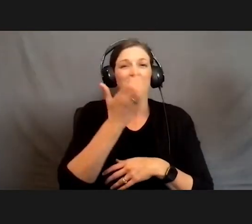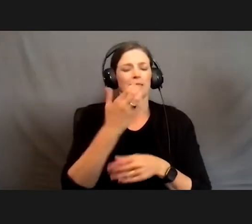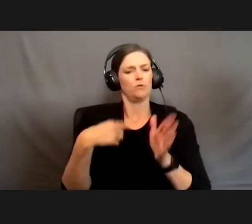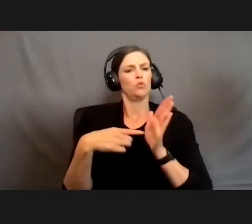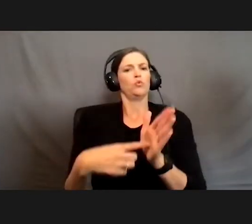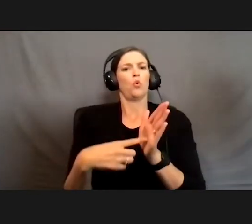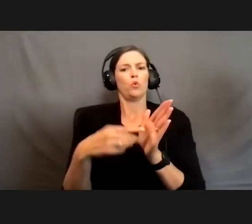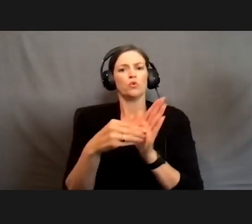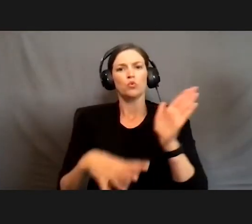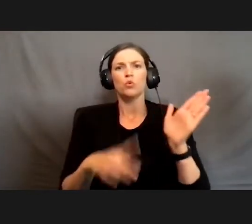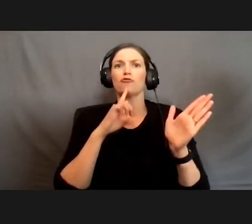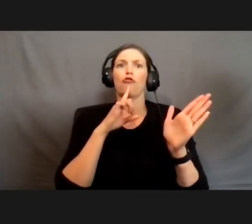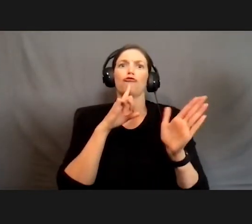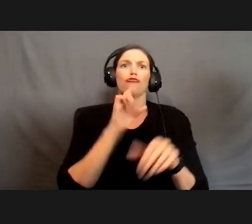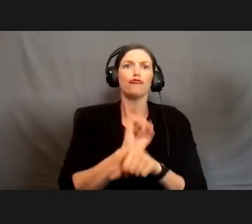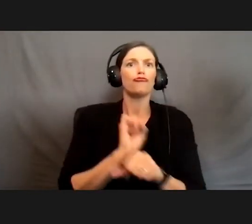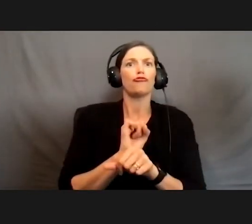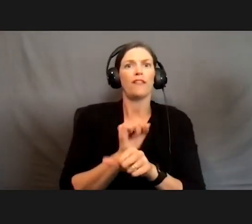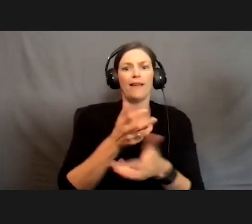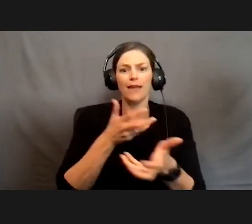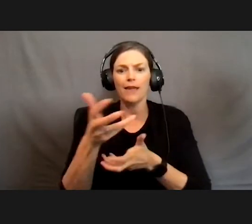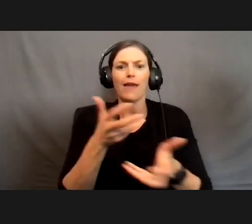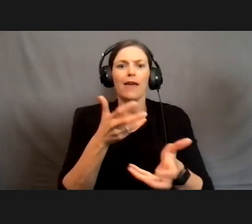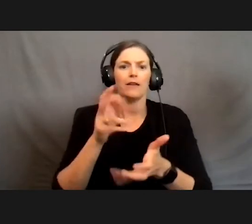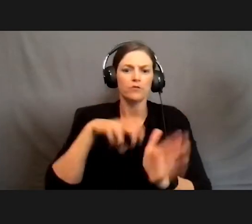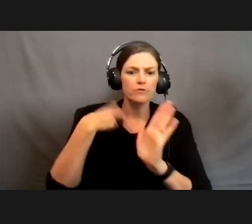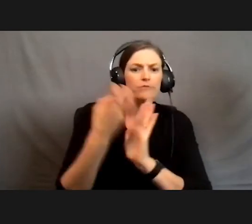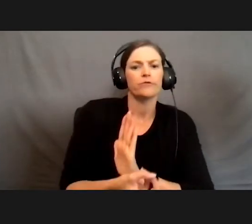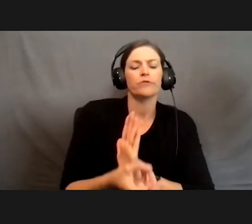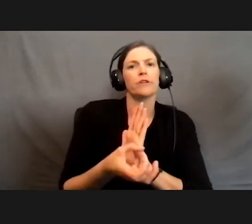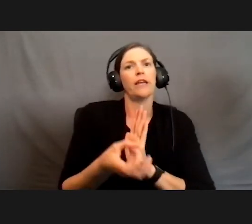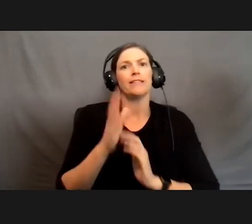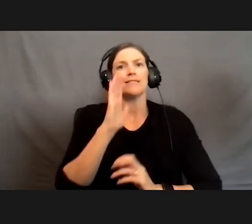really engaged and seem to persist in those classes.